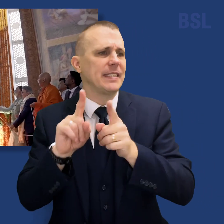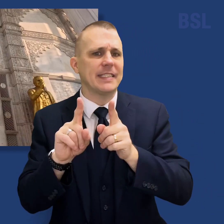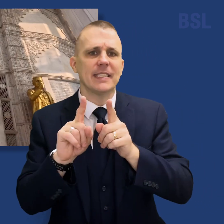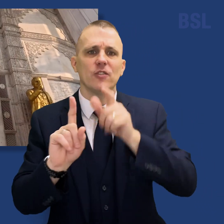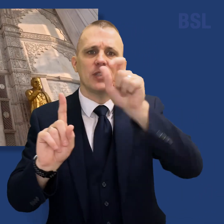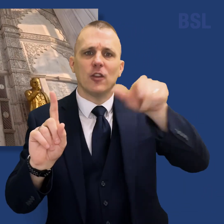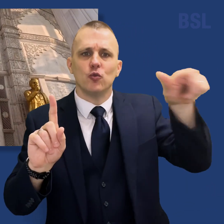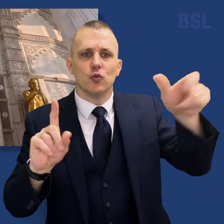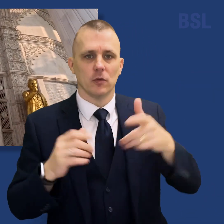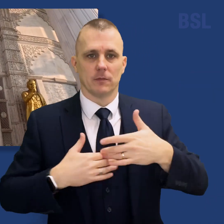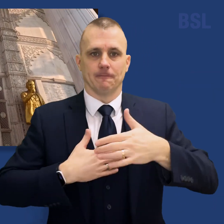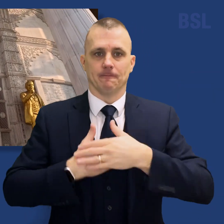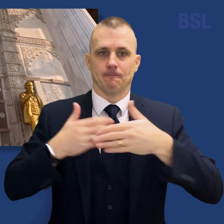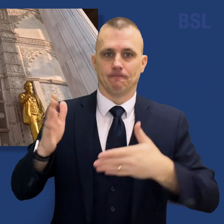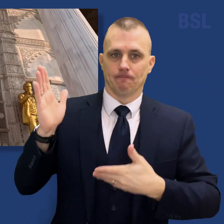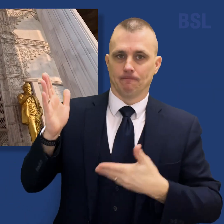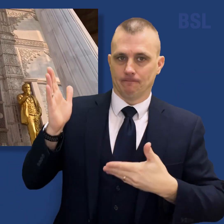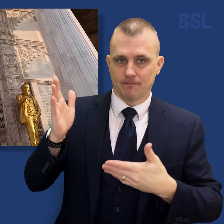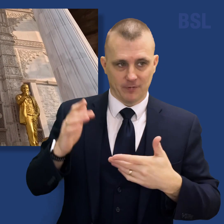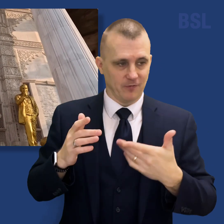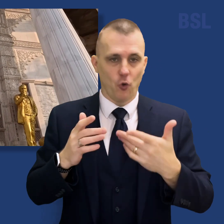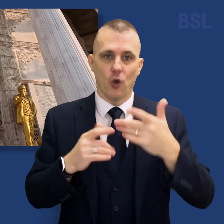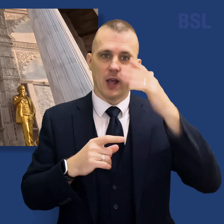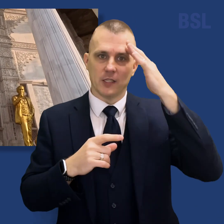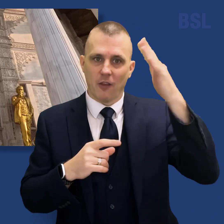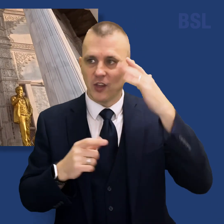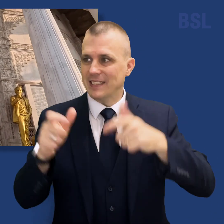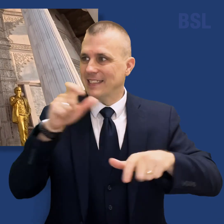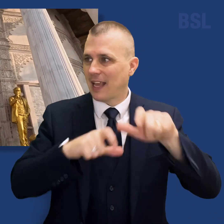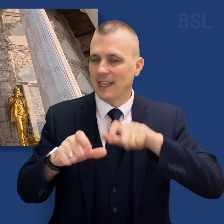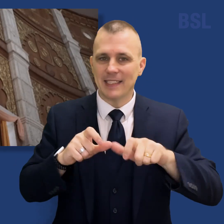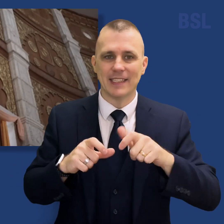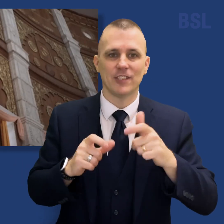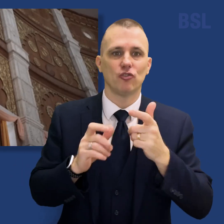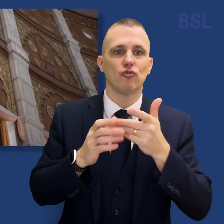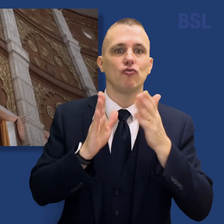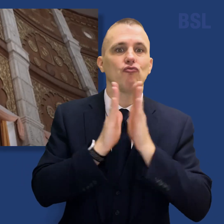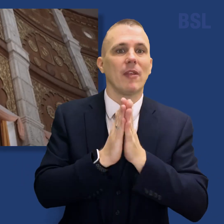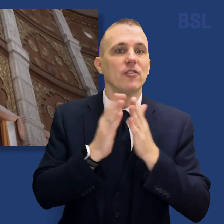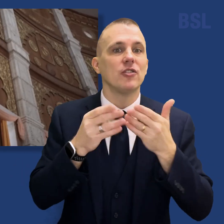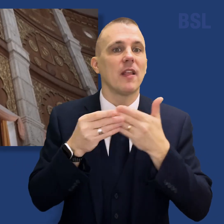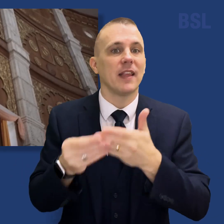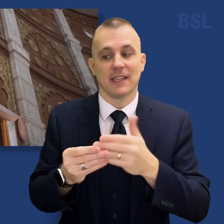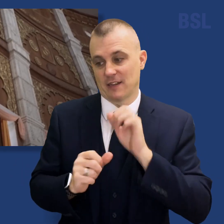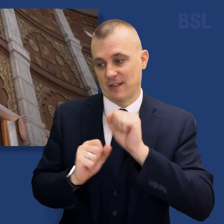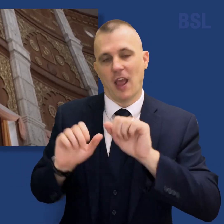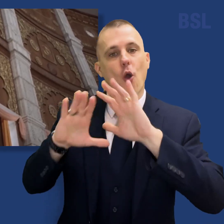representing religious leaders, scientists, and philosophers at the MIT World Peace University.